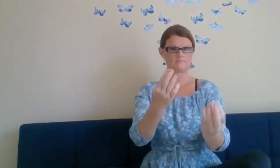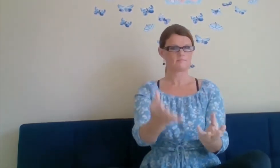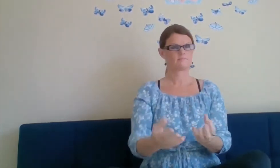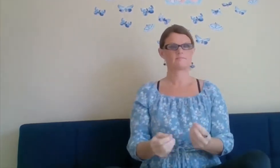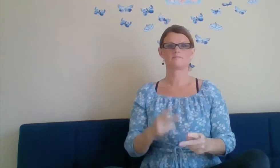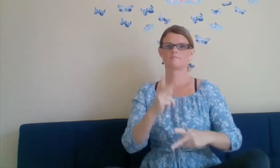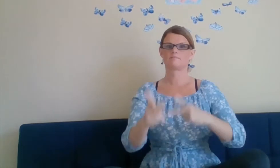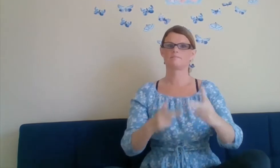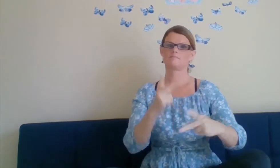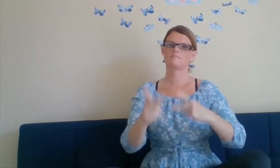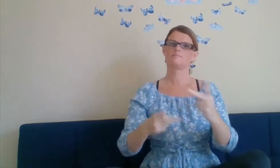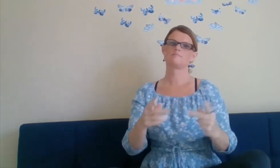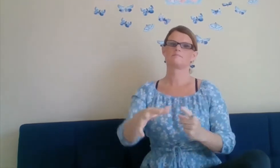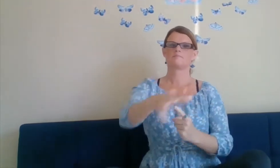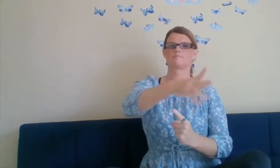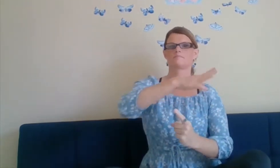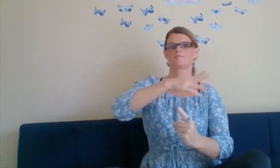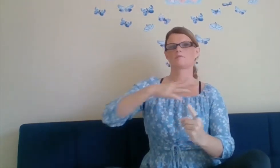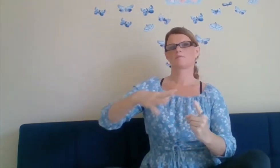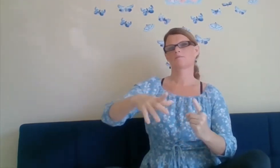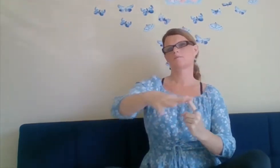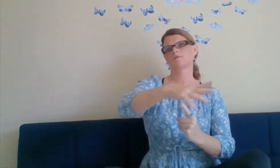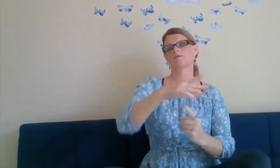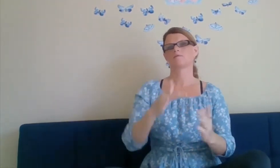surrounded Jesus.